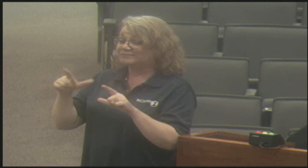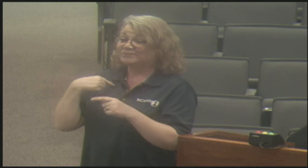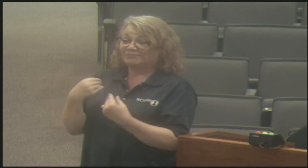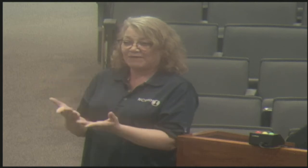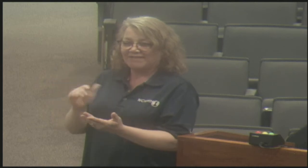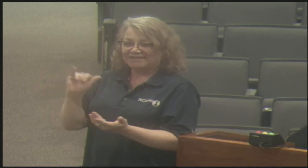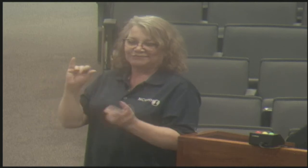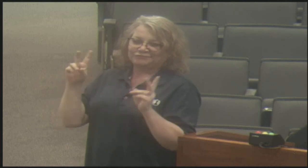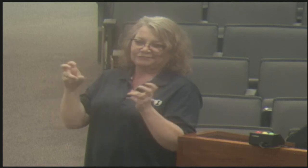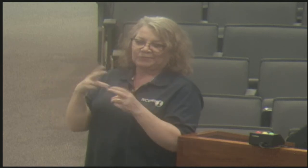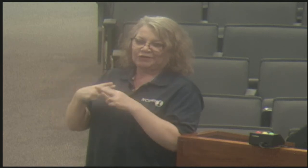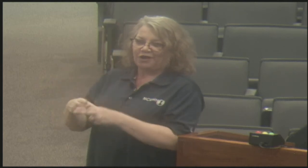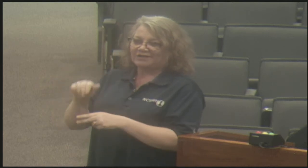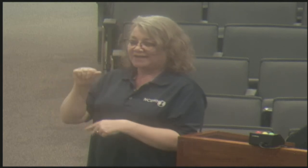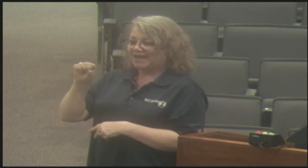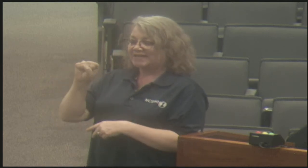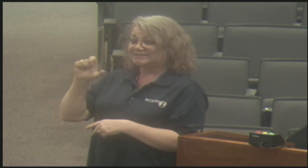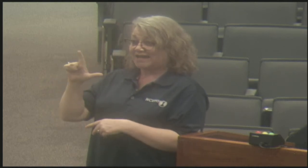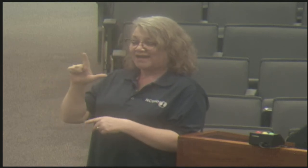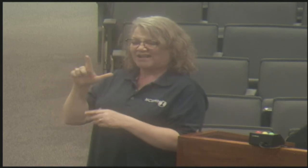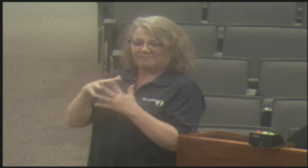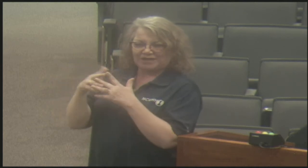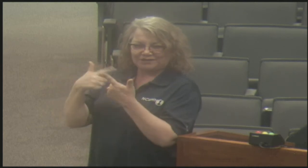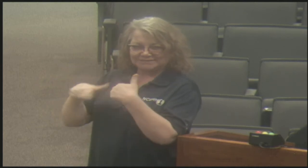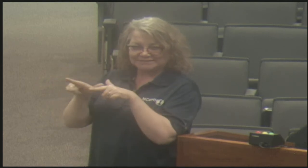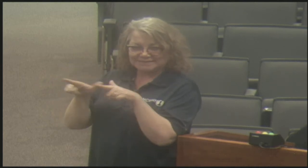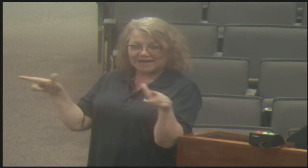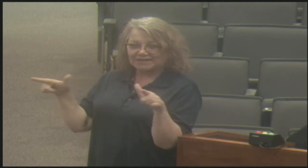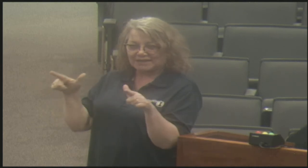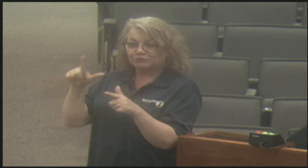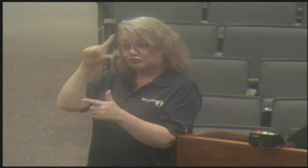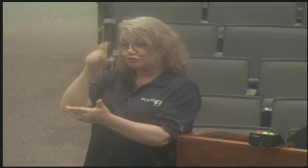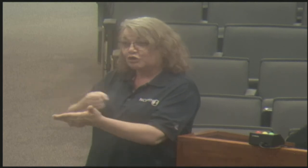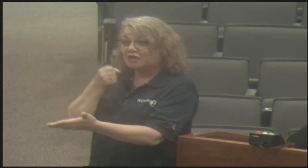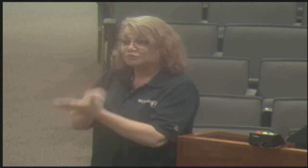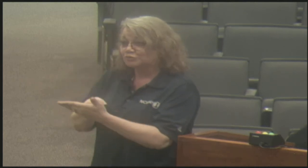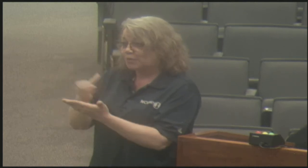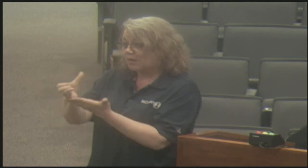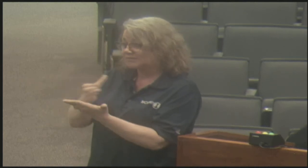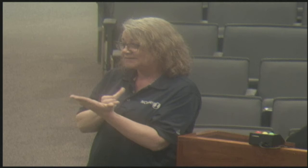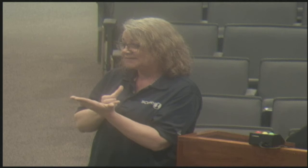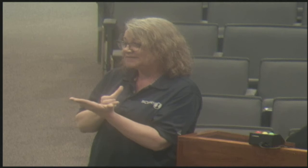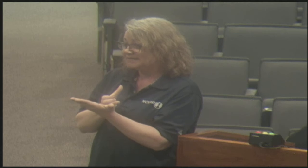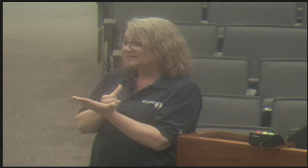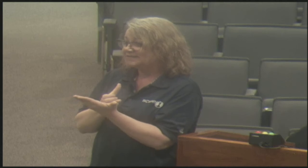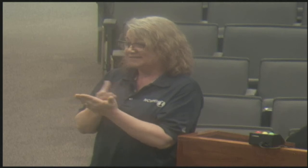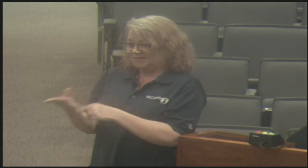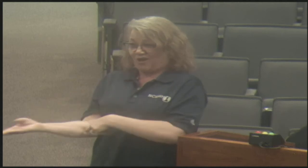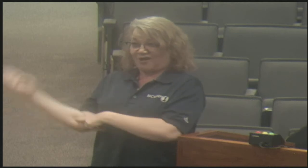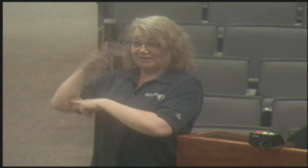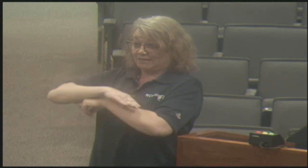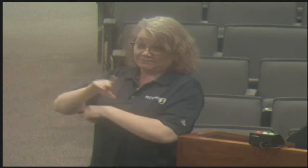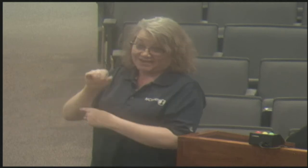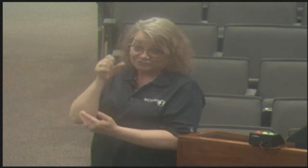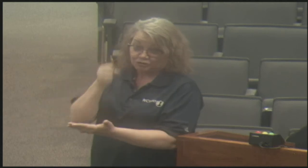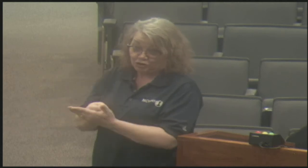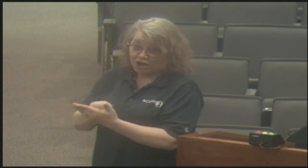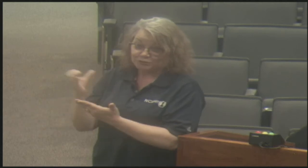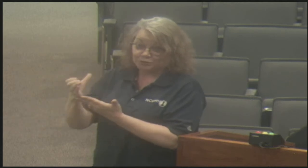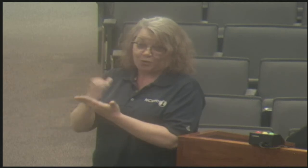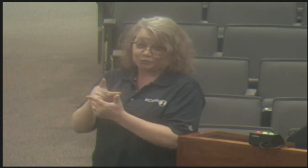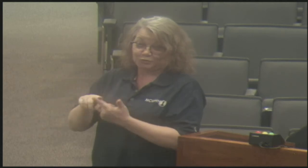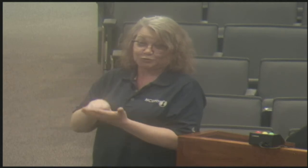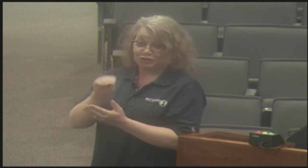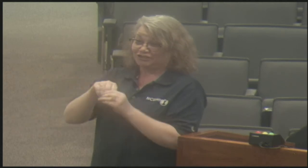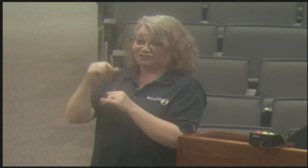So in that training, we provide sign language. It's American Sign Language Crash Course is essentially what it is.